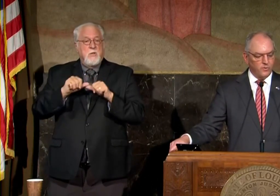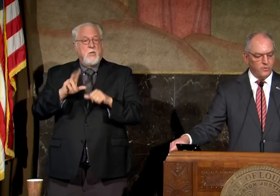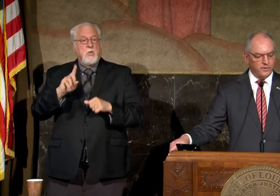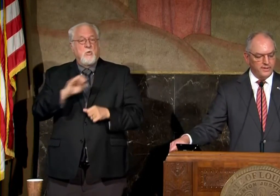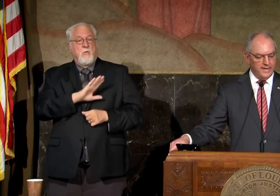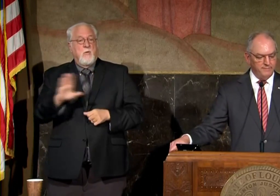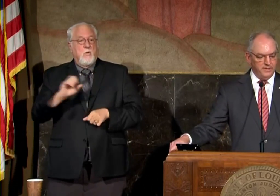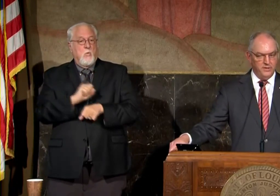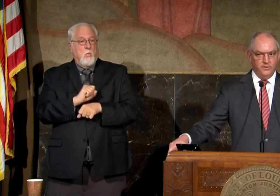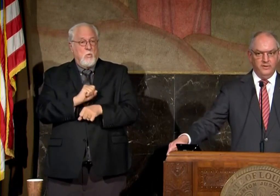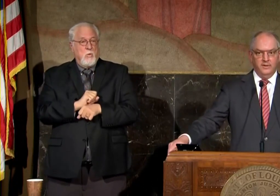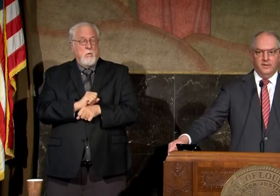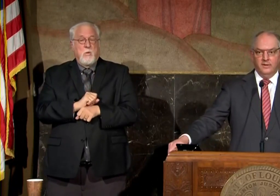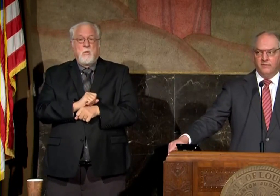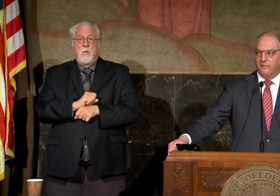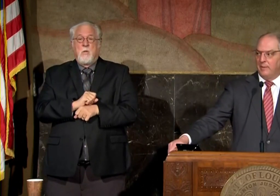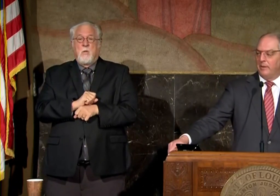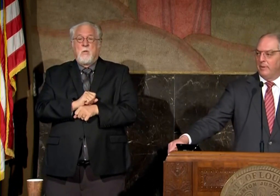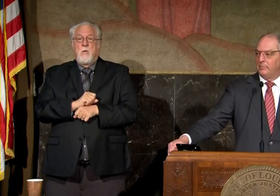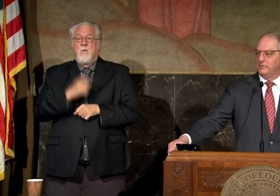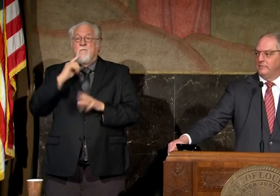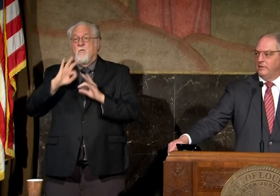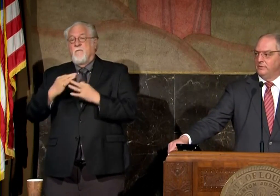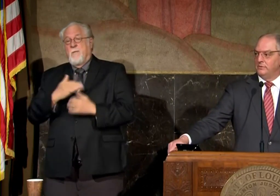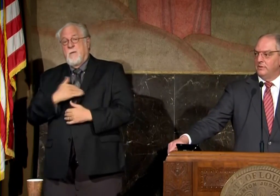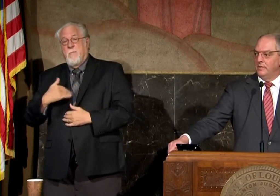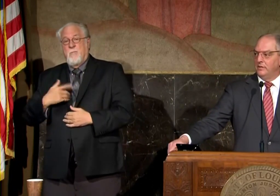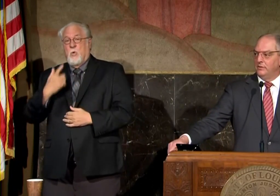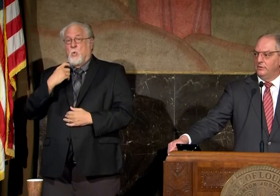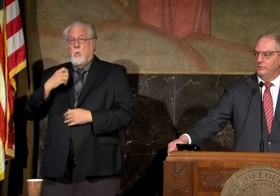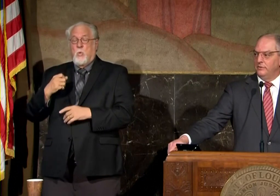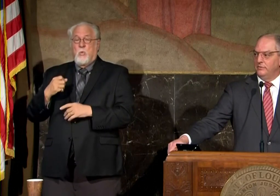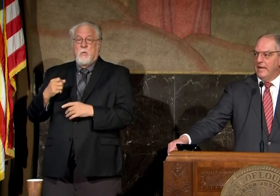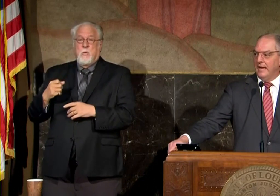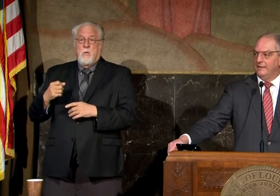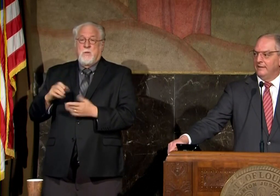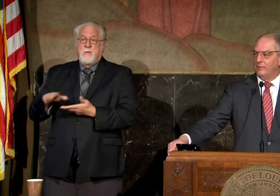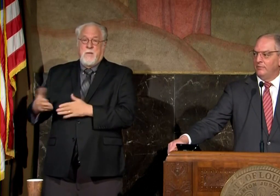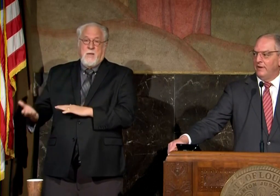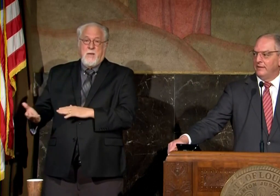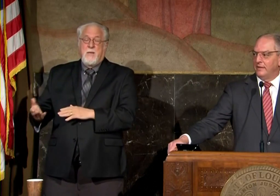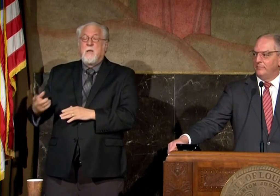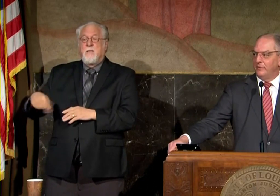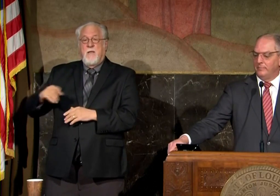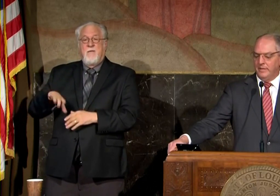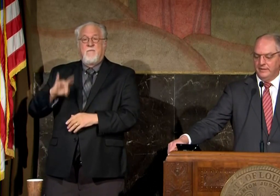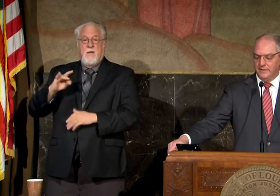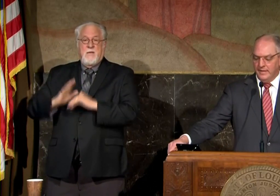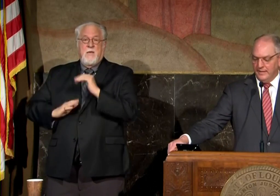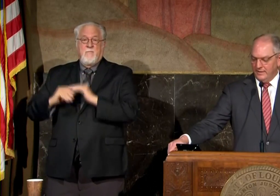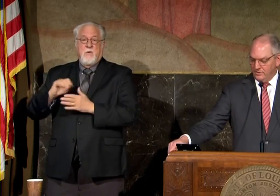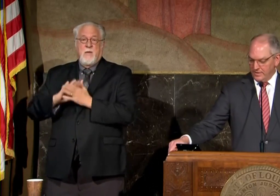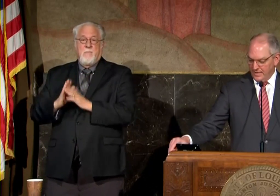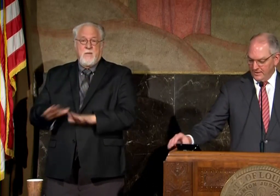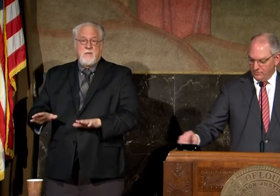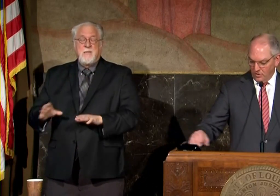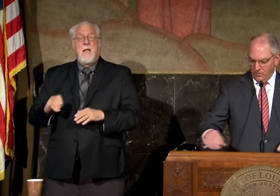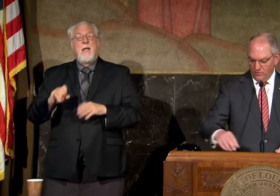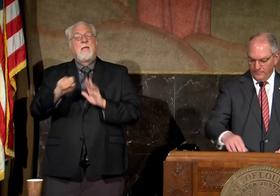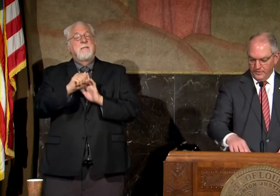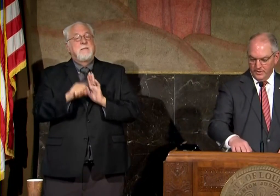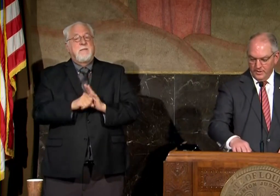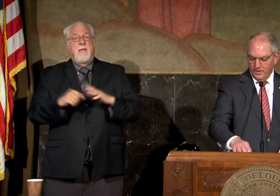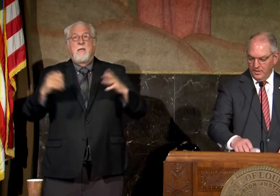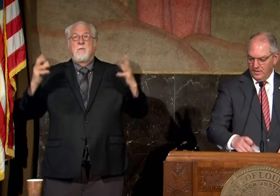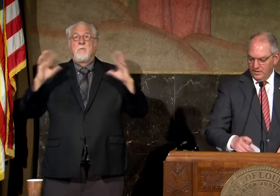the heroic work that they've been doing for family members of those uh who've who've died that they will find comfort and peace and that the state as a